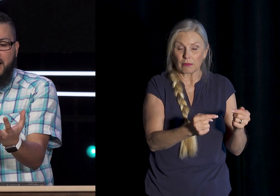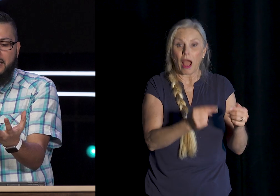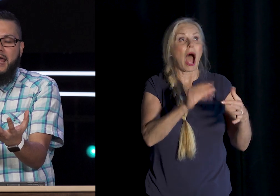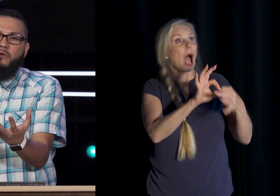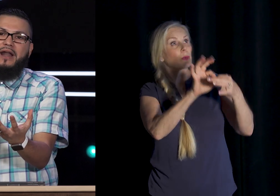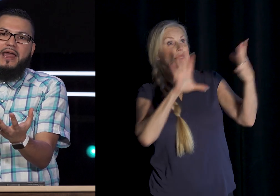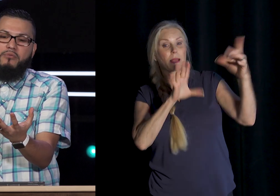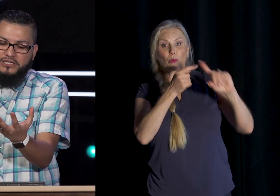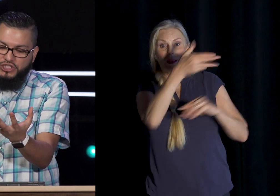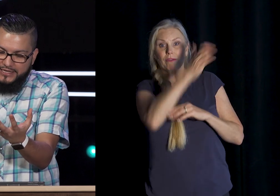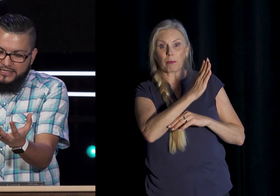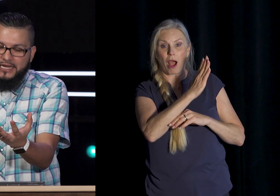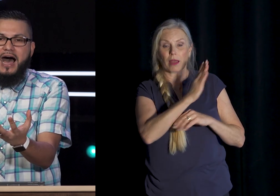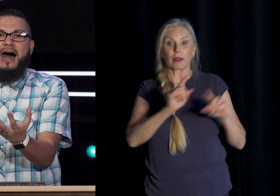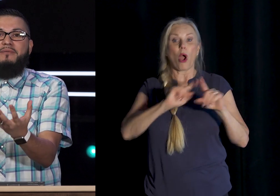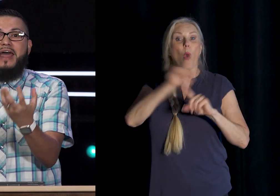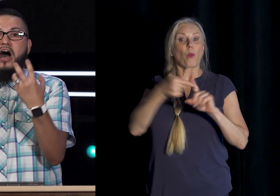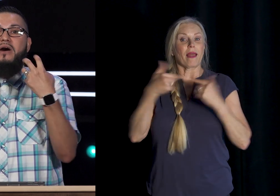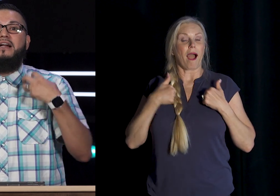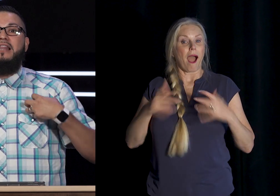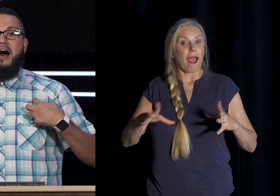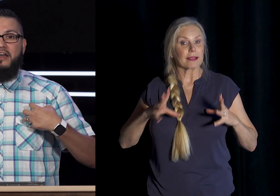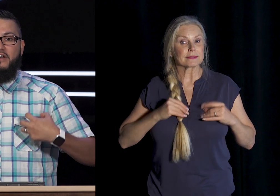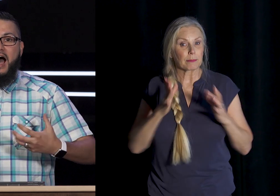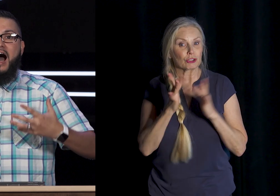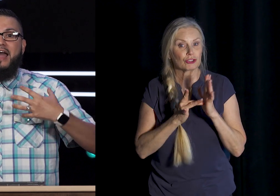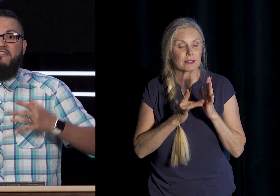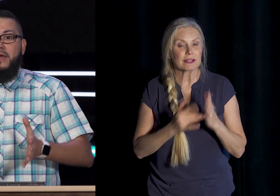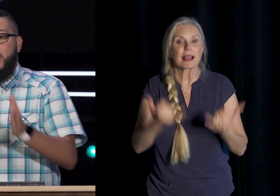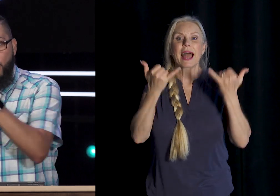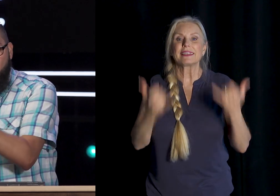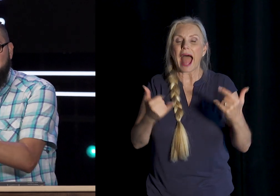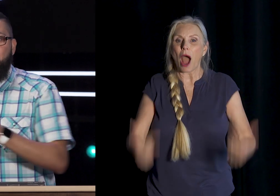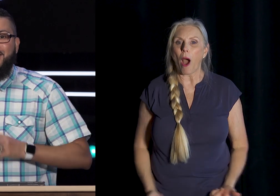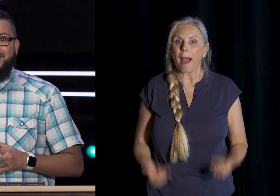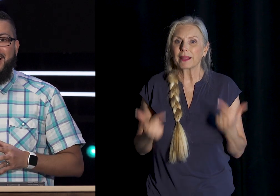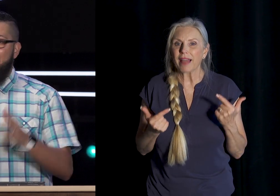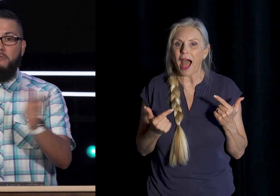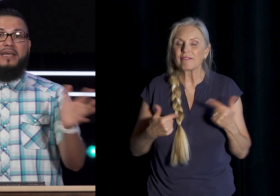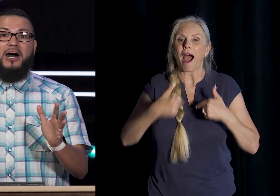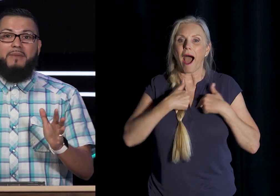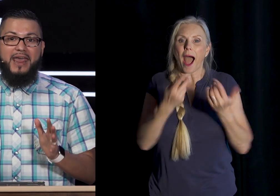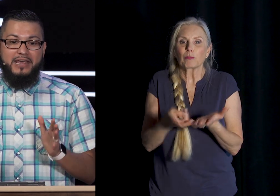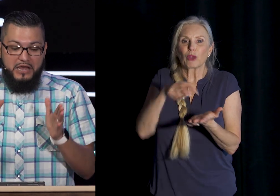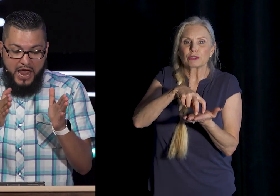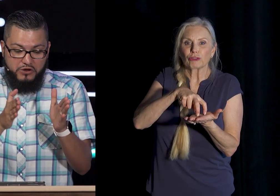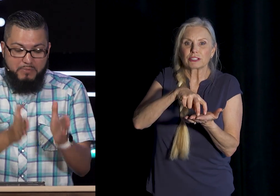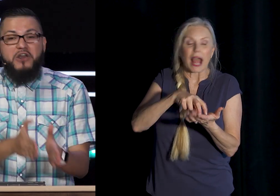God And when I embrace Jesus I am now alive I have been Resurrected I didn't become A better